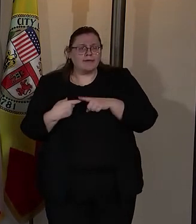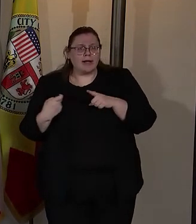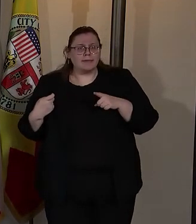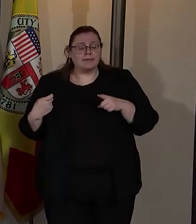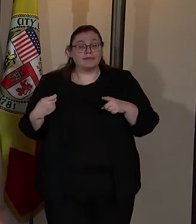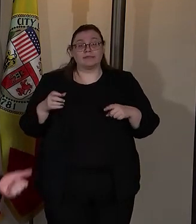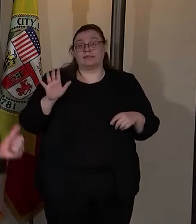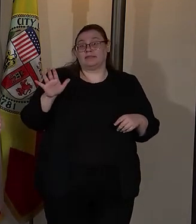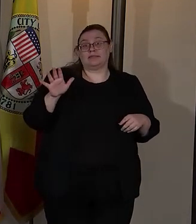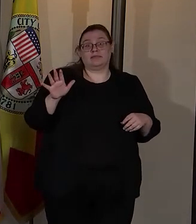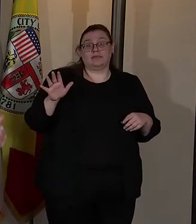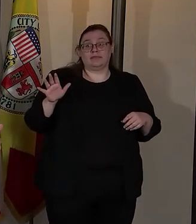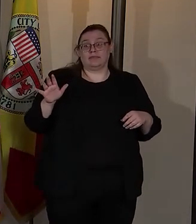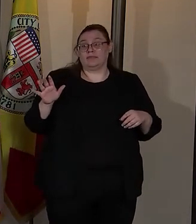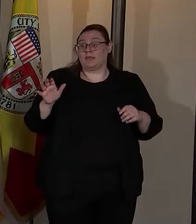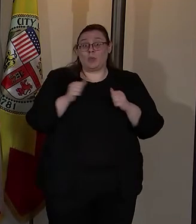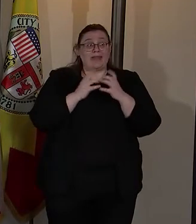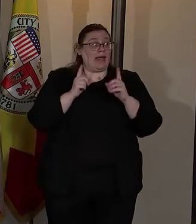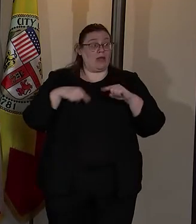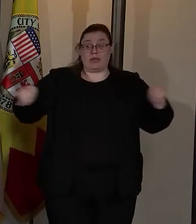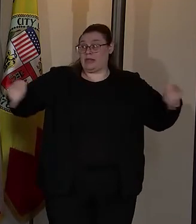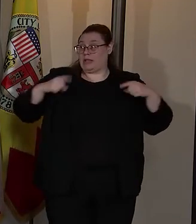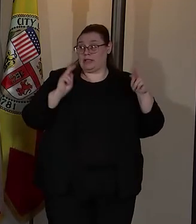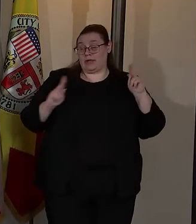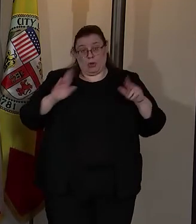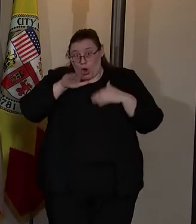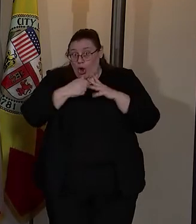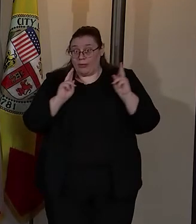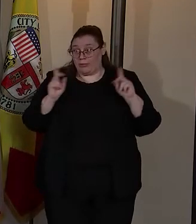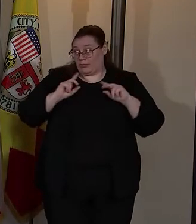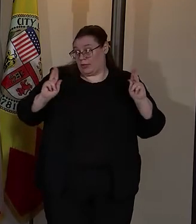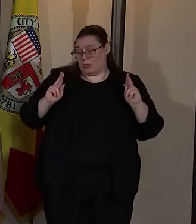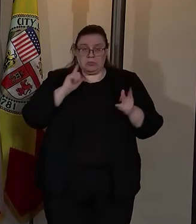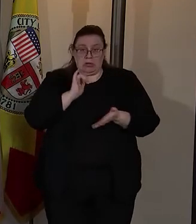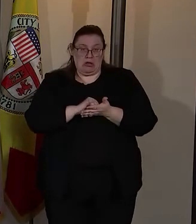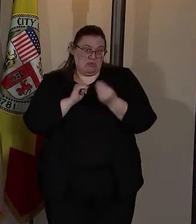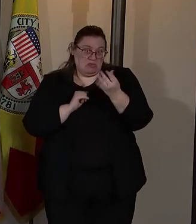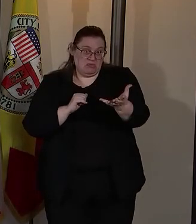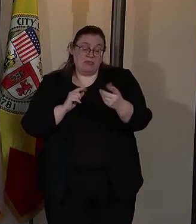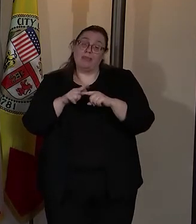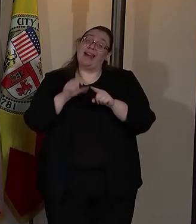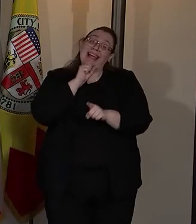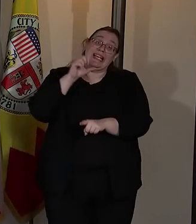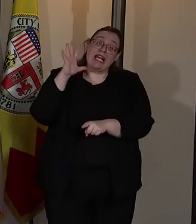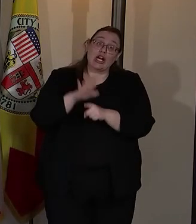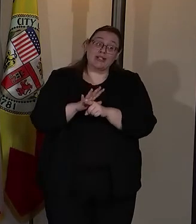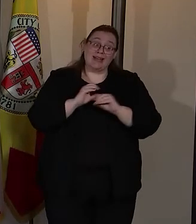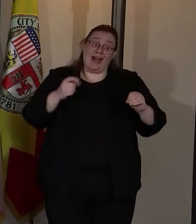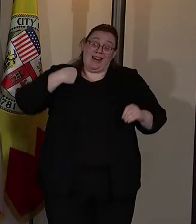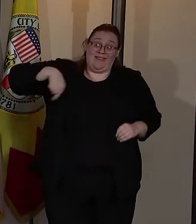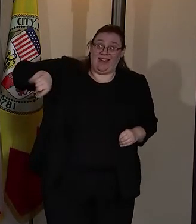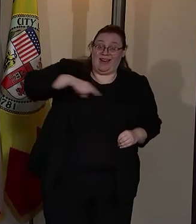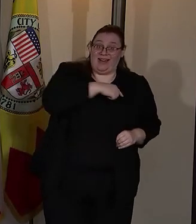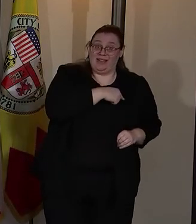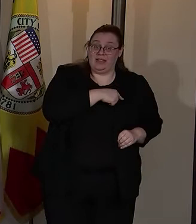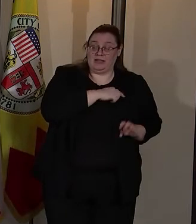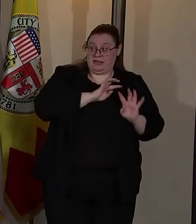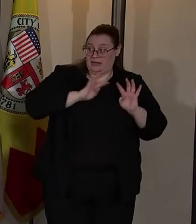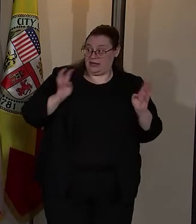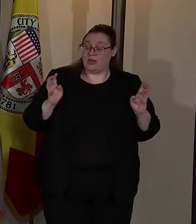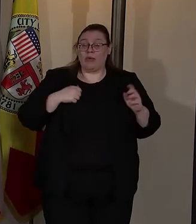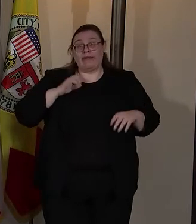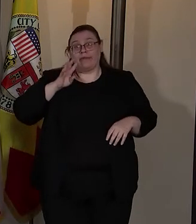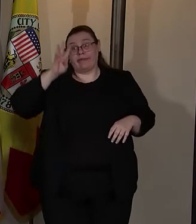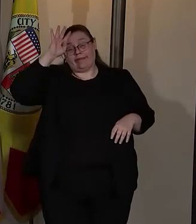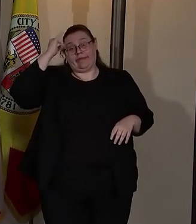Look, without any one of the people here, this wouldn't have happened. But I can guarantee you none of us would have had the